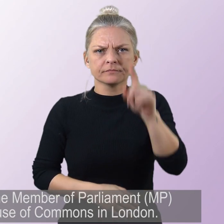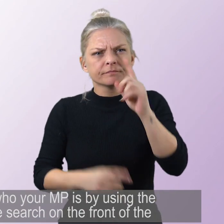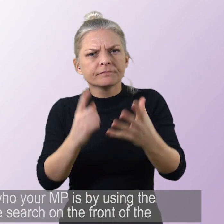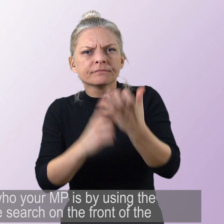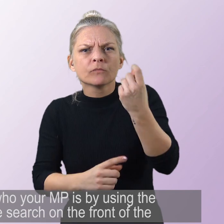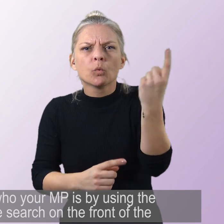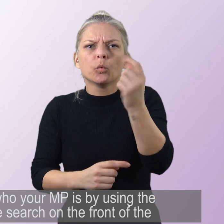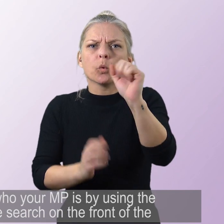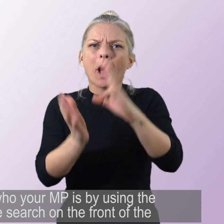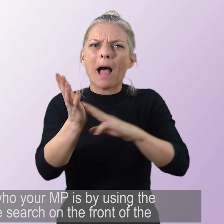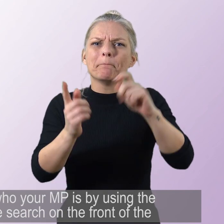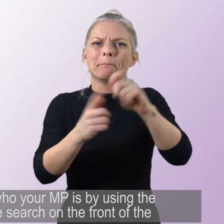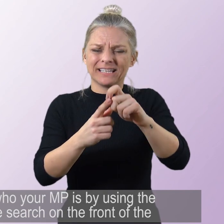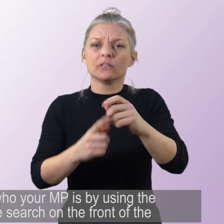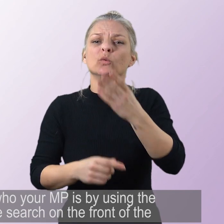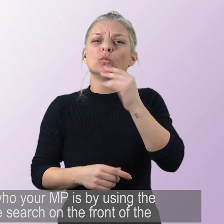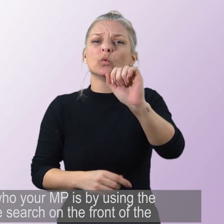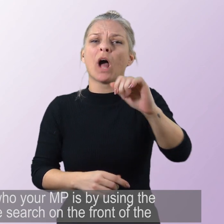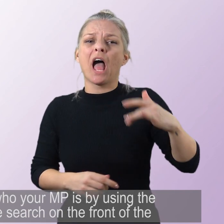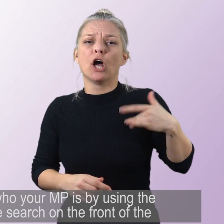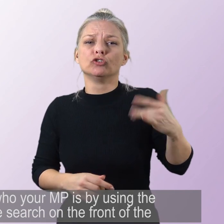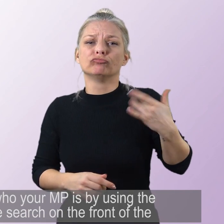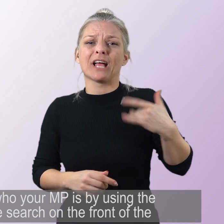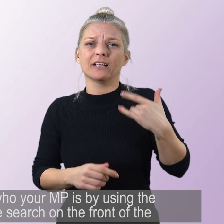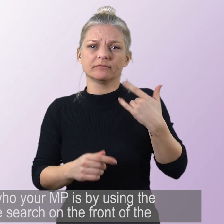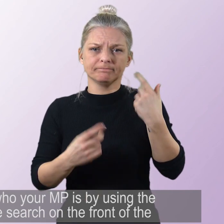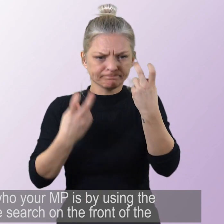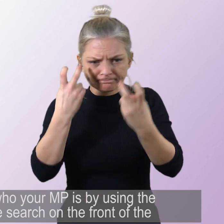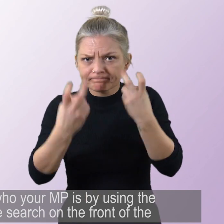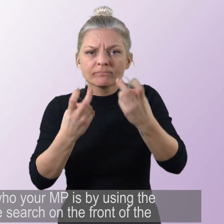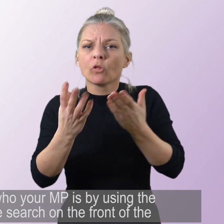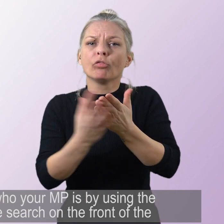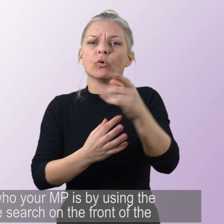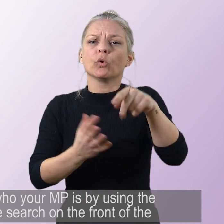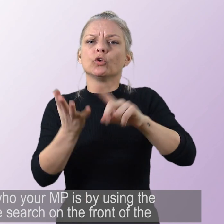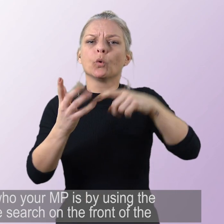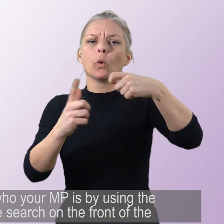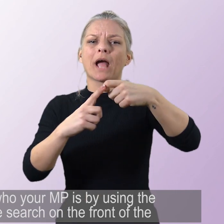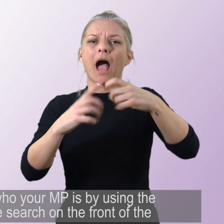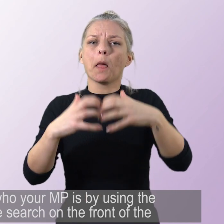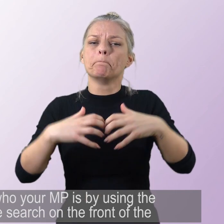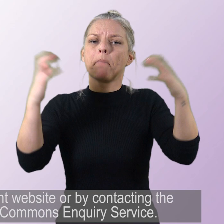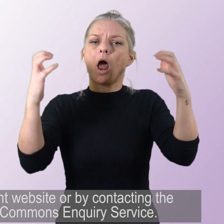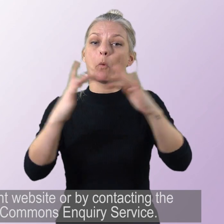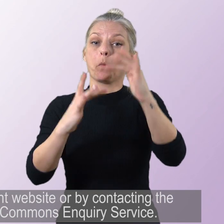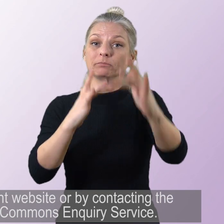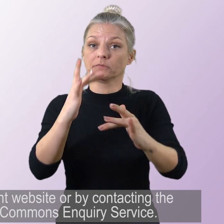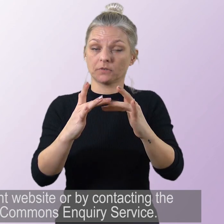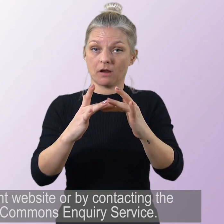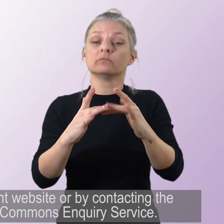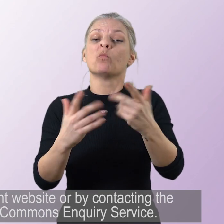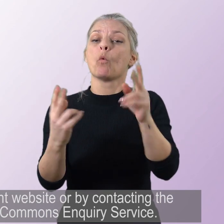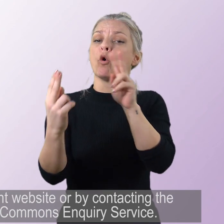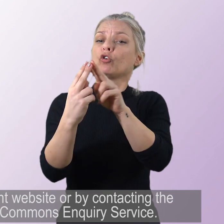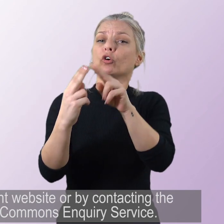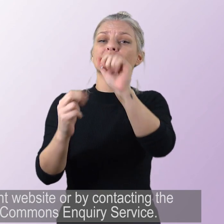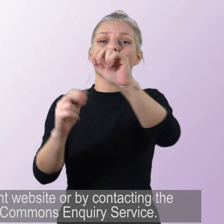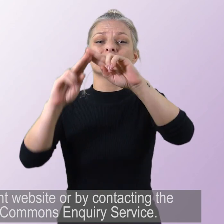Find out who your MP is by using the postcode search on the front of the UK Parliament website or by